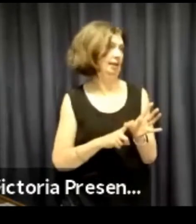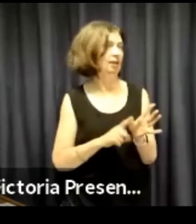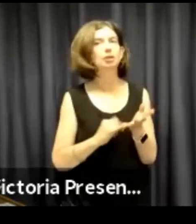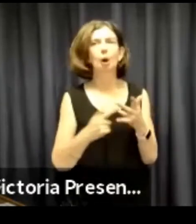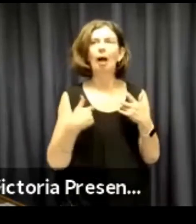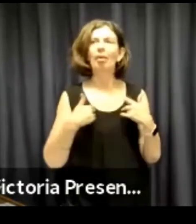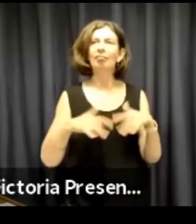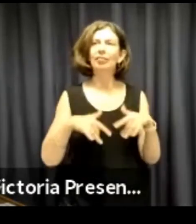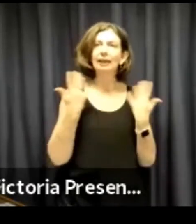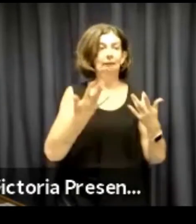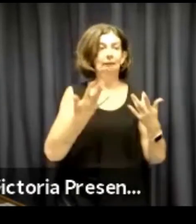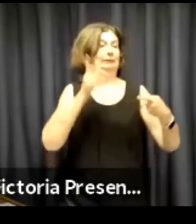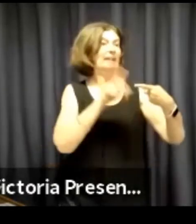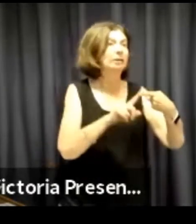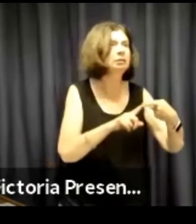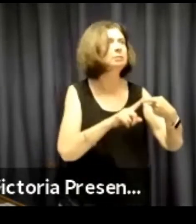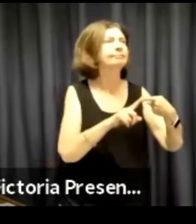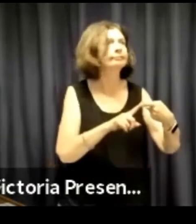And she's recognised as an ally.